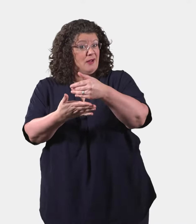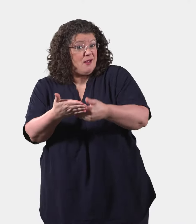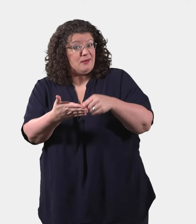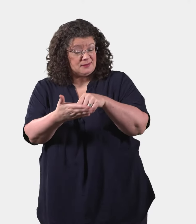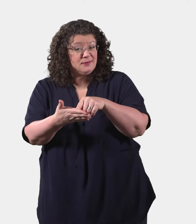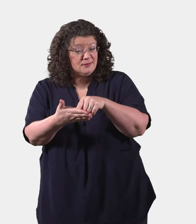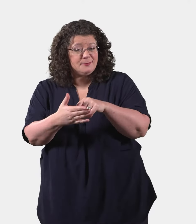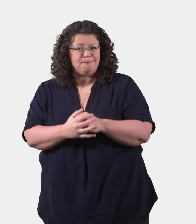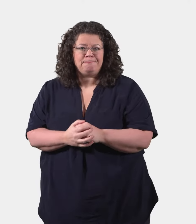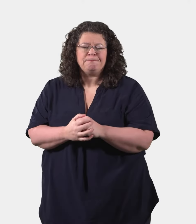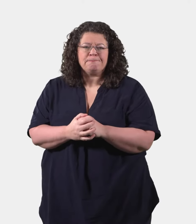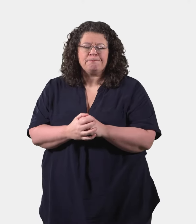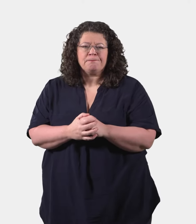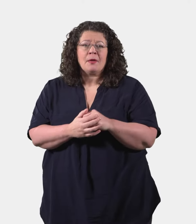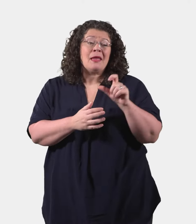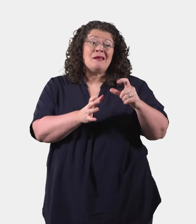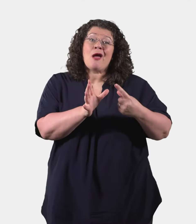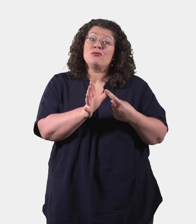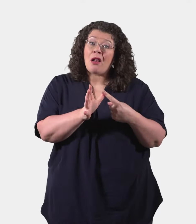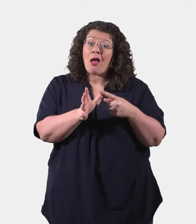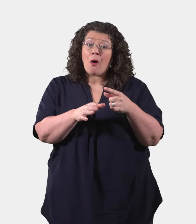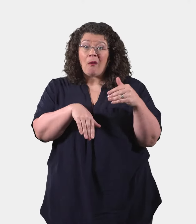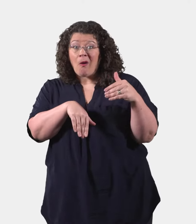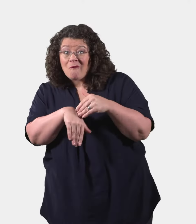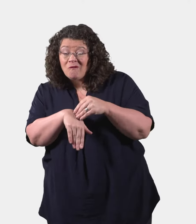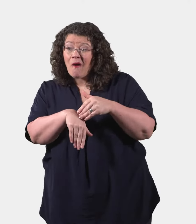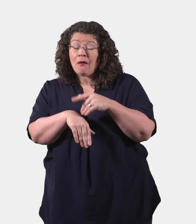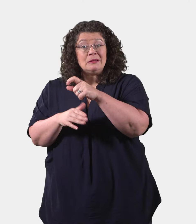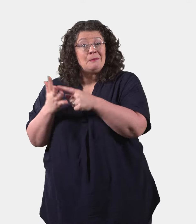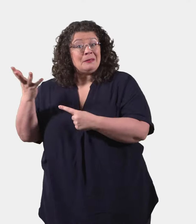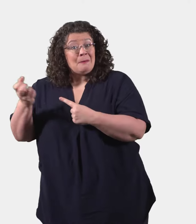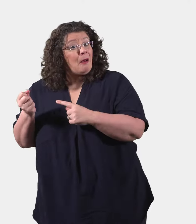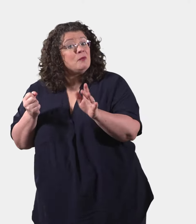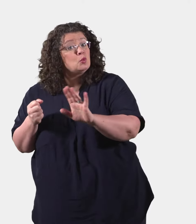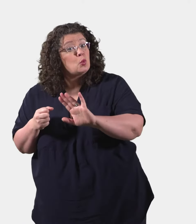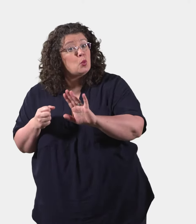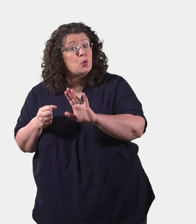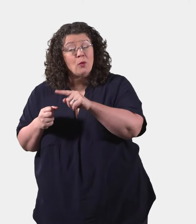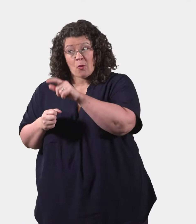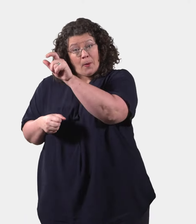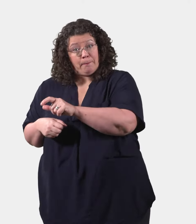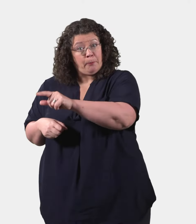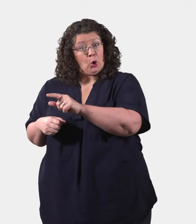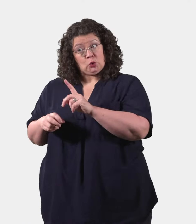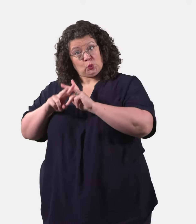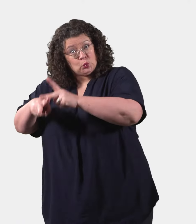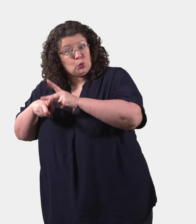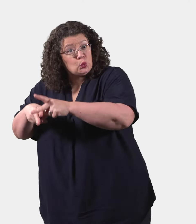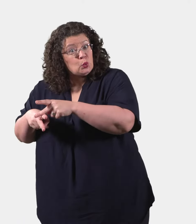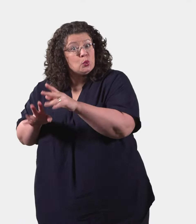Carer's Allowance does not affect the disability benefit of the person you care for. It will not affect their state pension